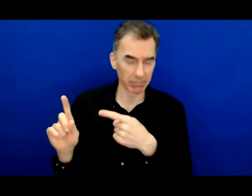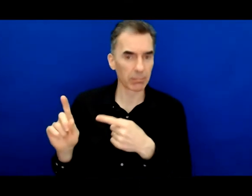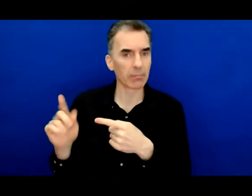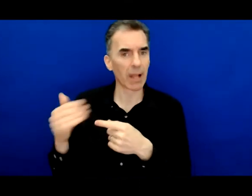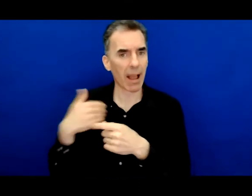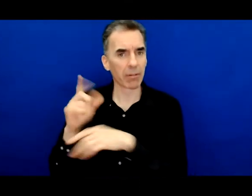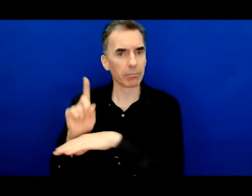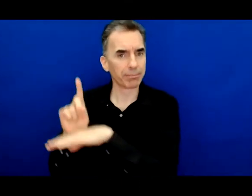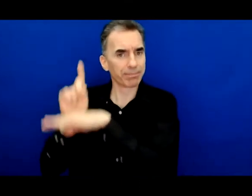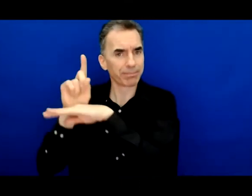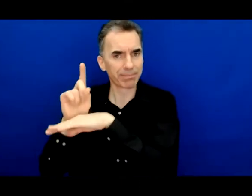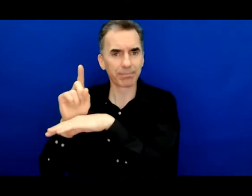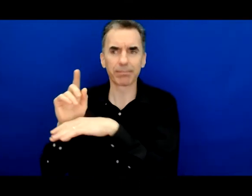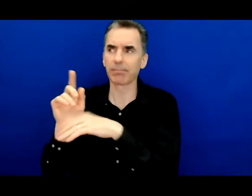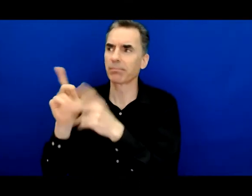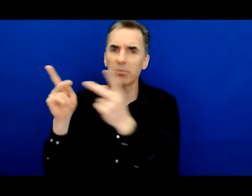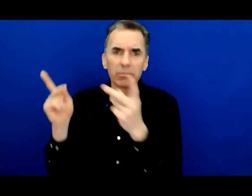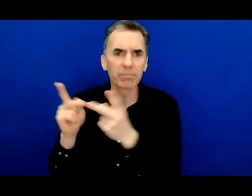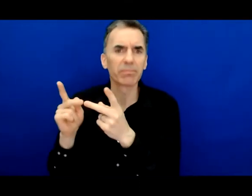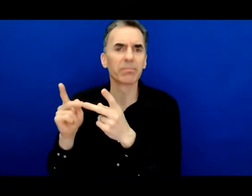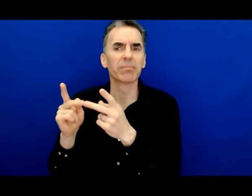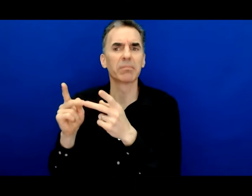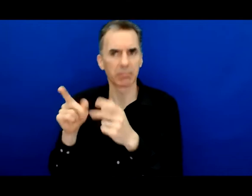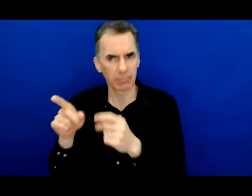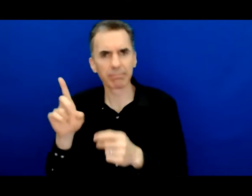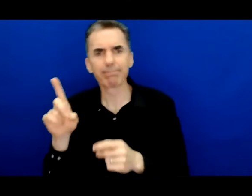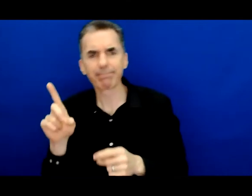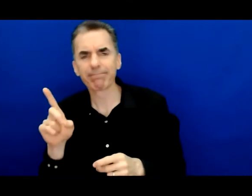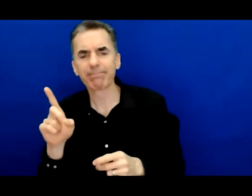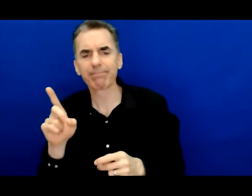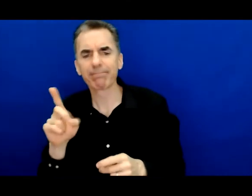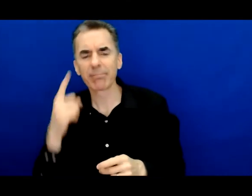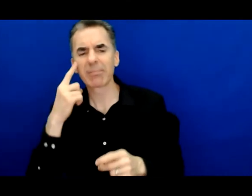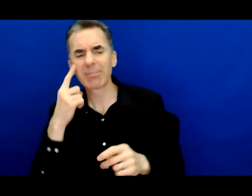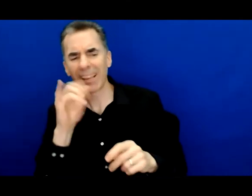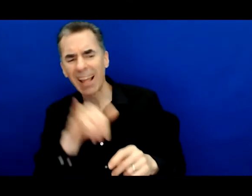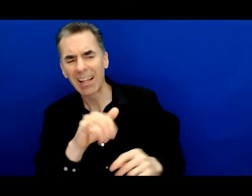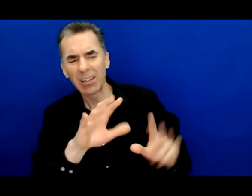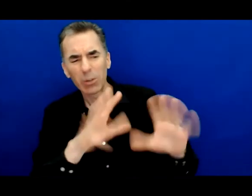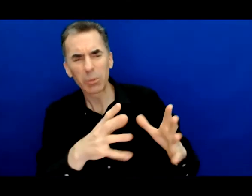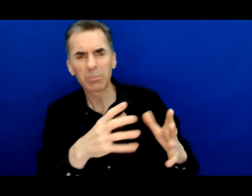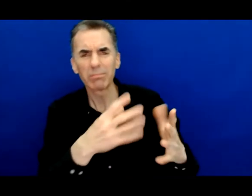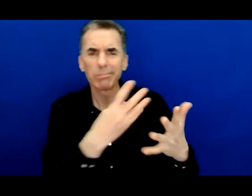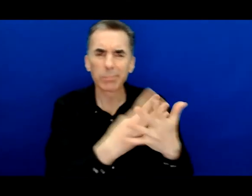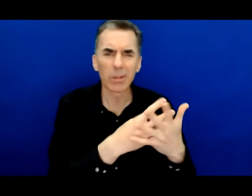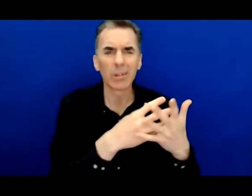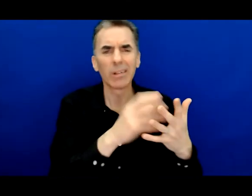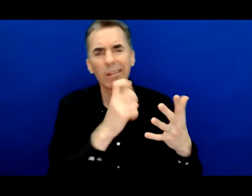influence and agency to invest in the most marginalized right and I think it's truly wonderful how